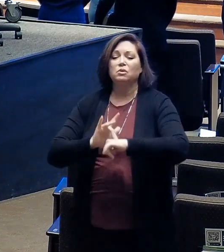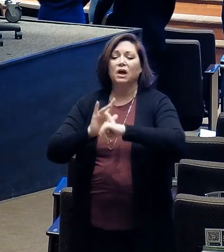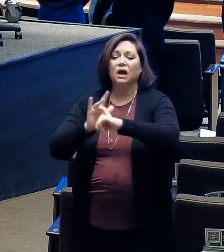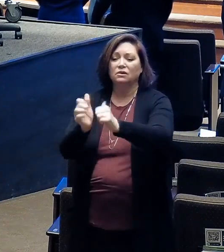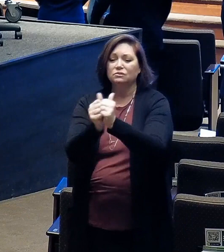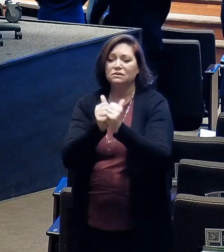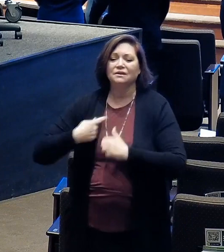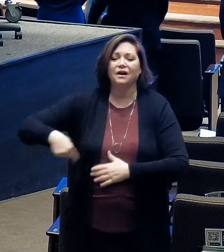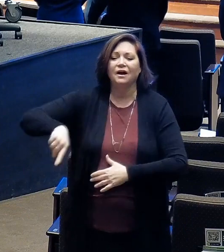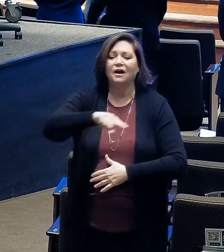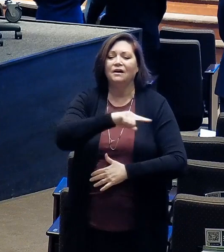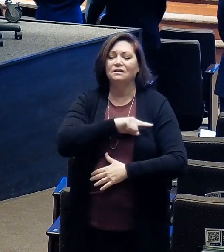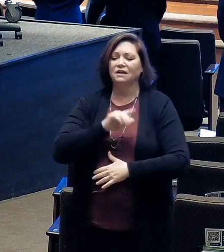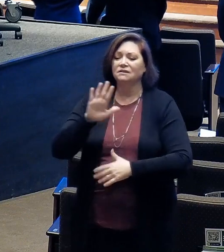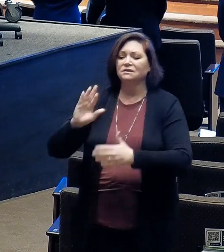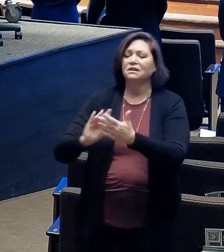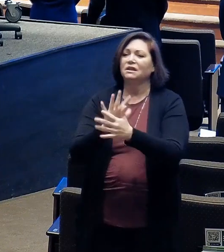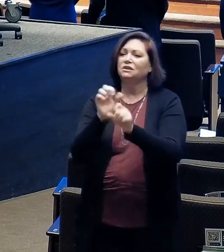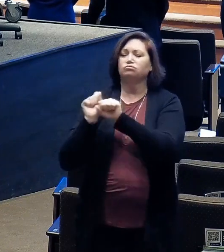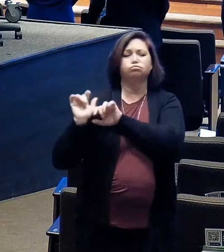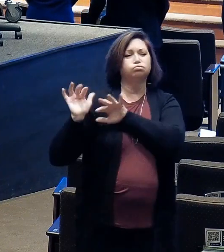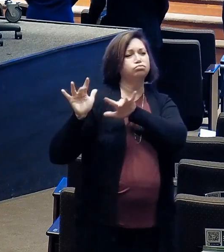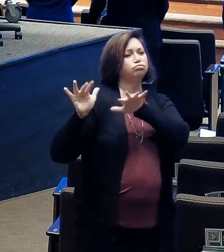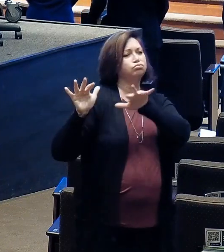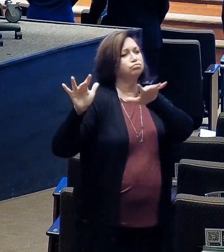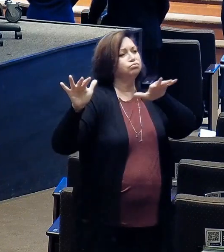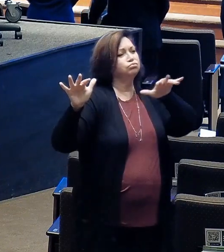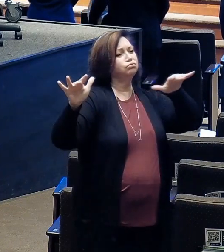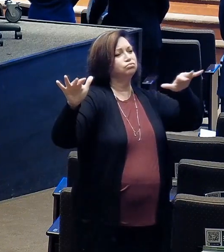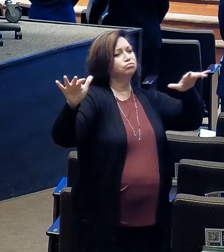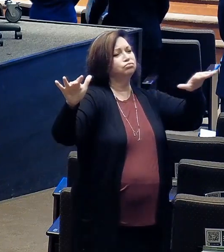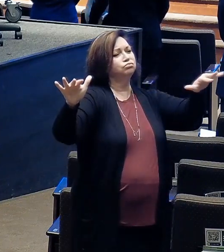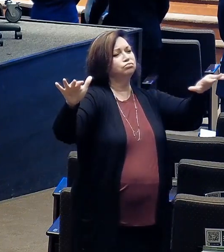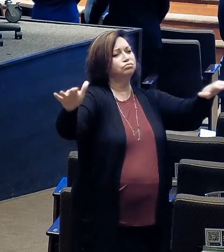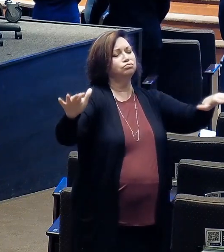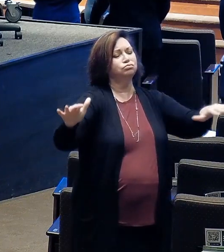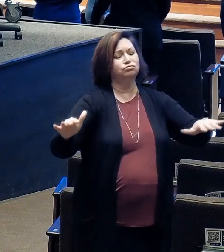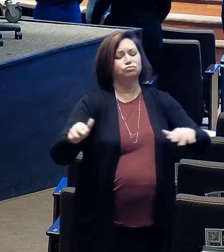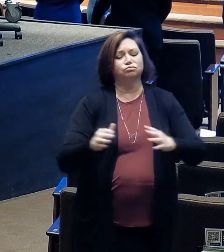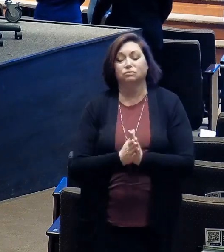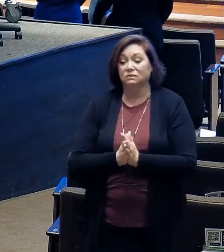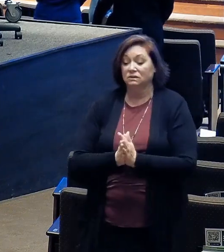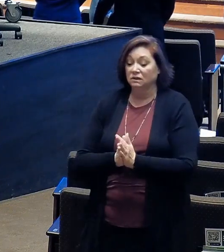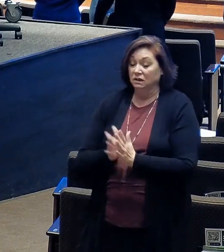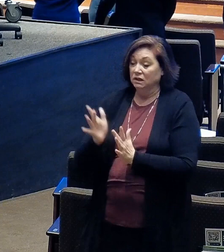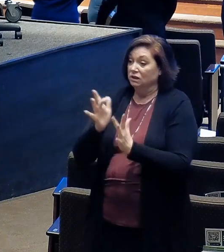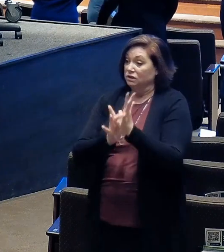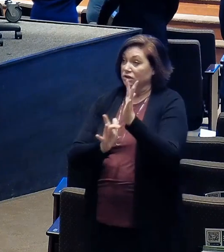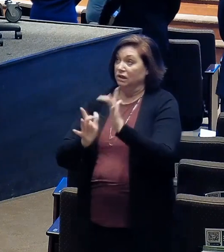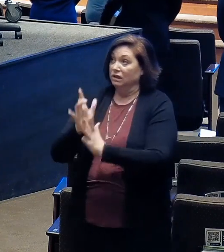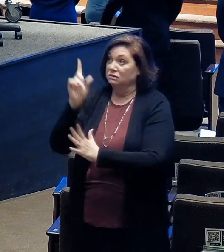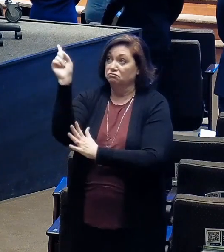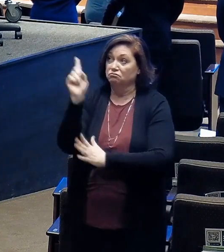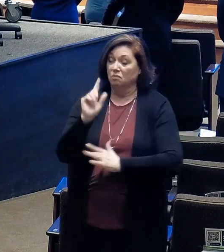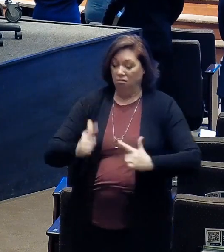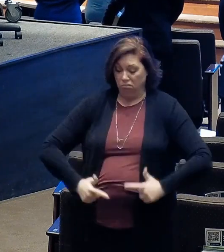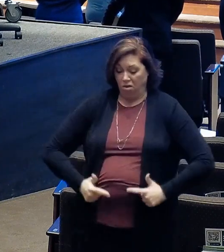us, his glory revealed. Living he loved me,